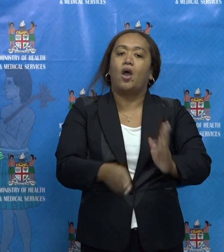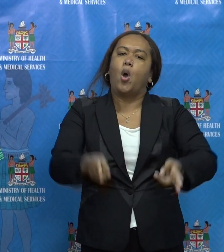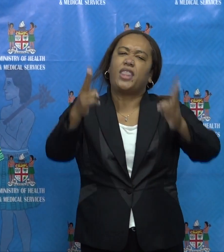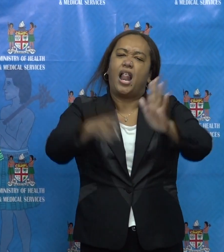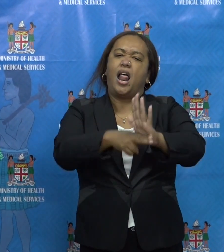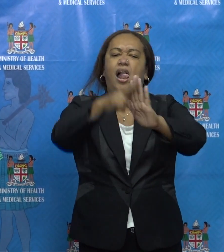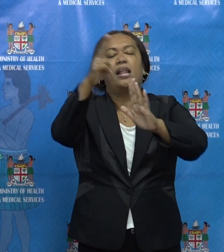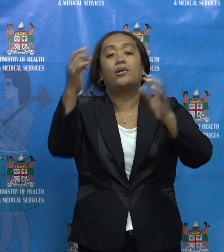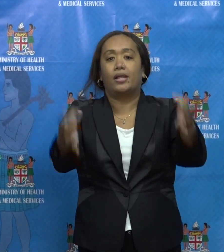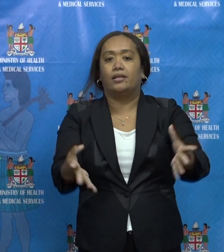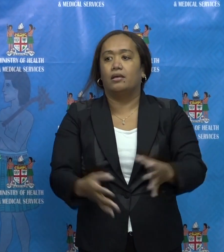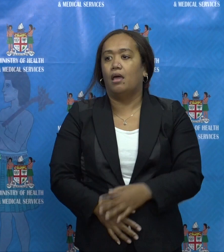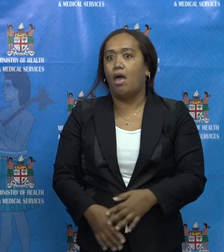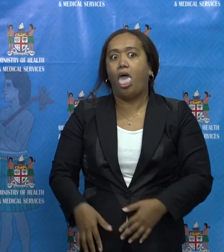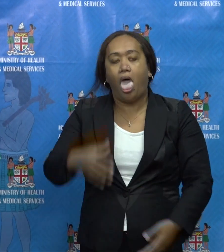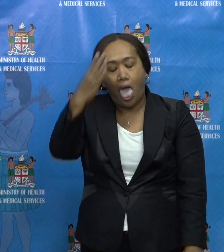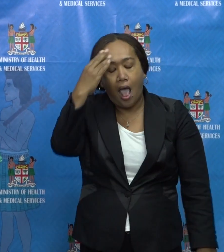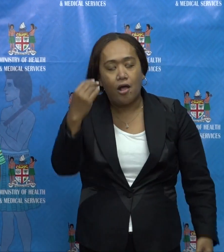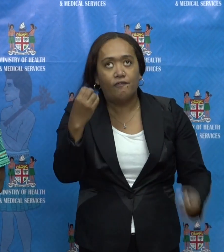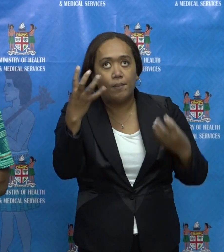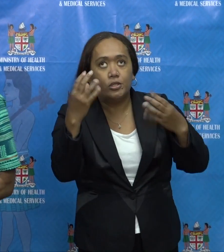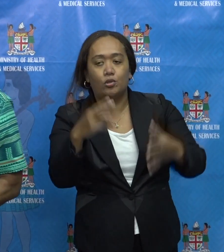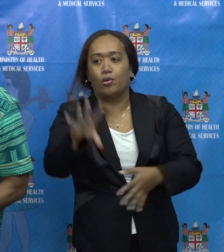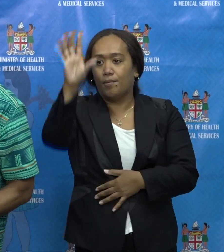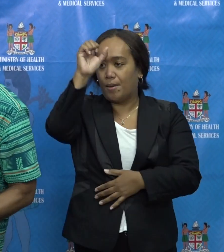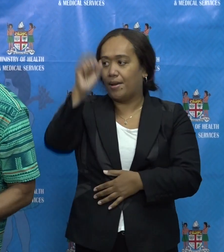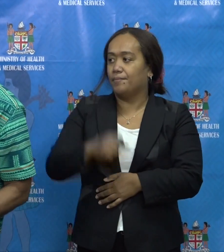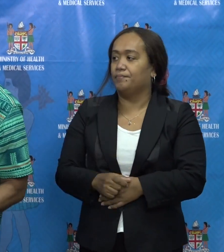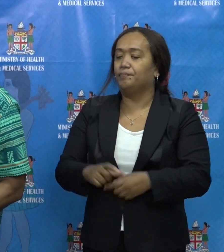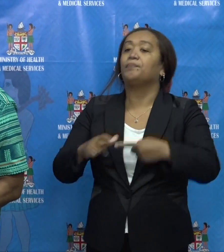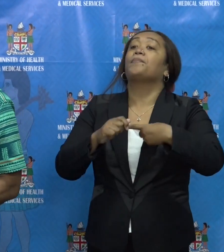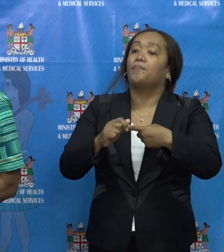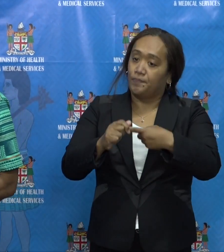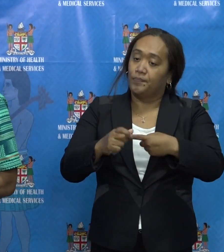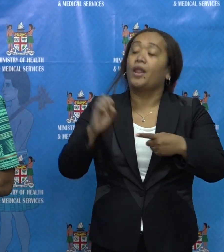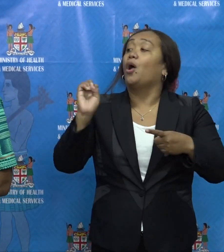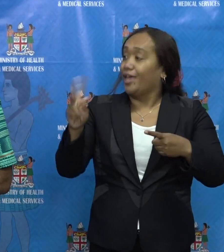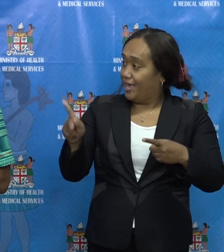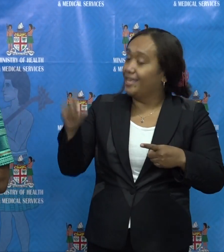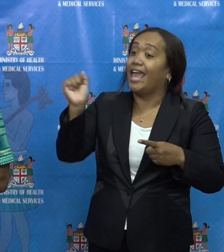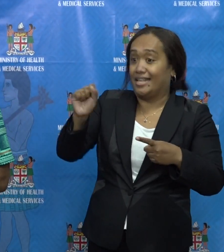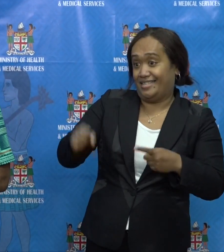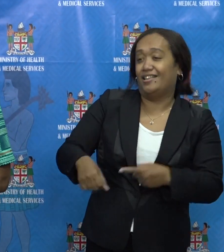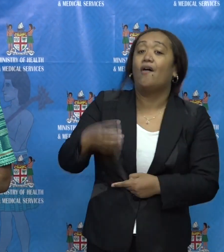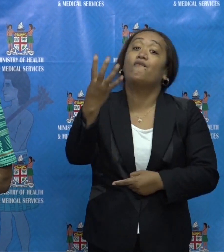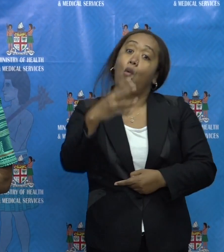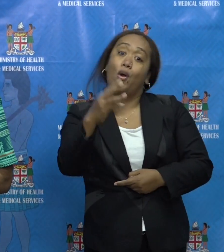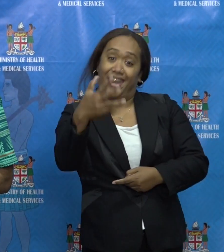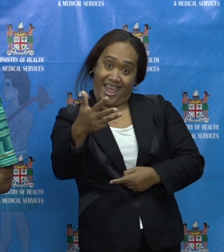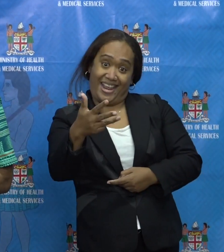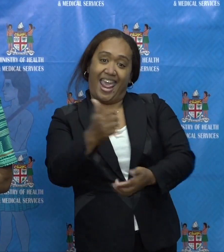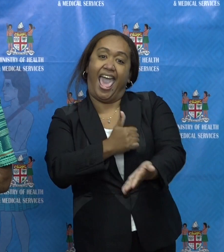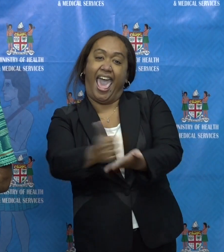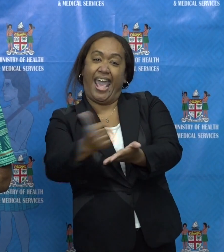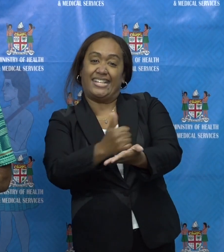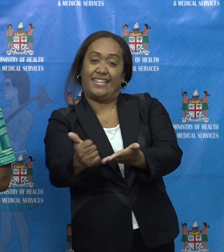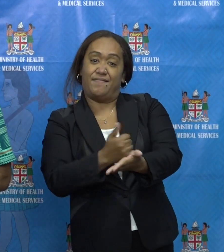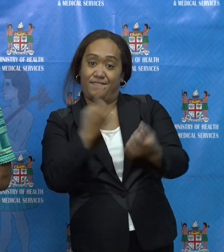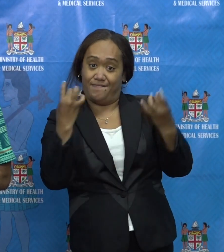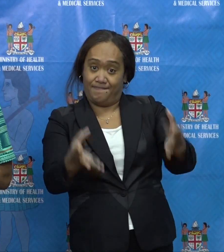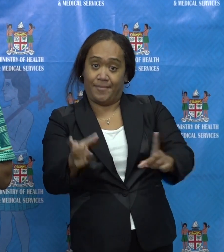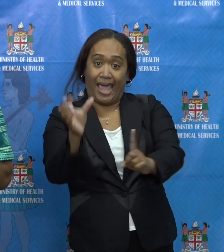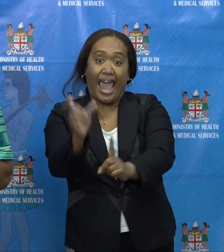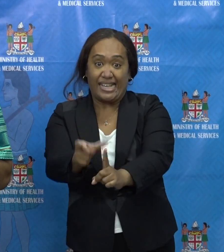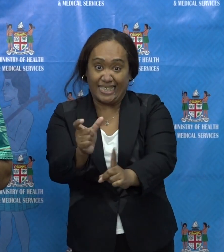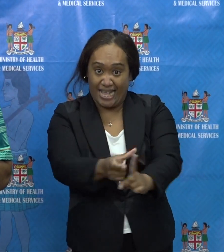That's a lot of information to remember. Okay, so there, as we mentioned, there's 49 active cases. Okay.